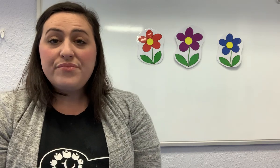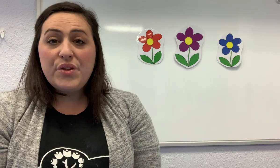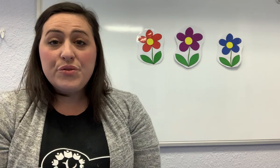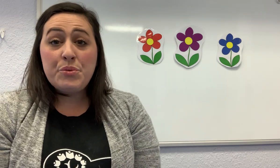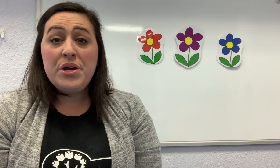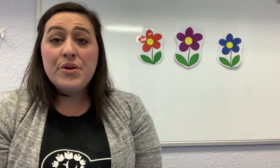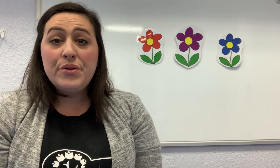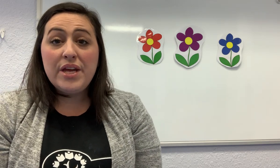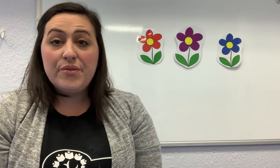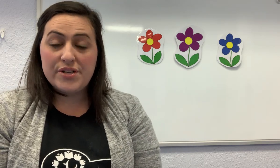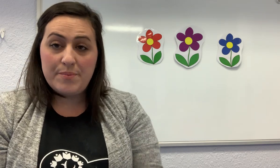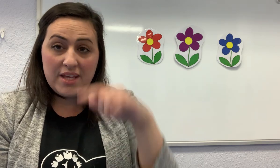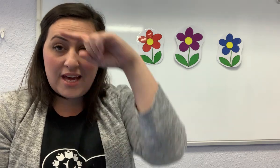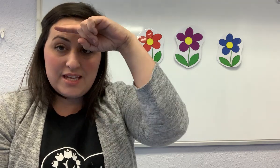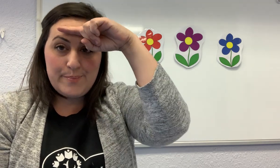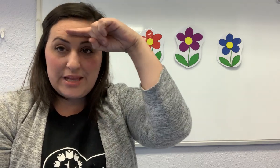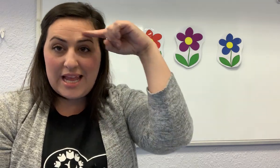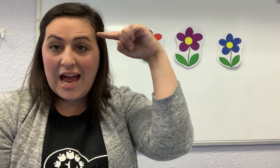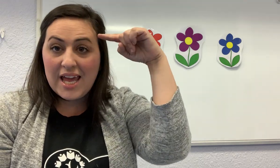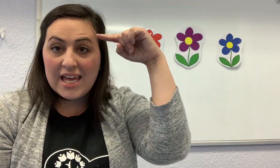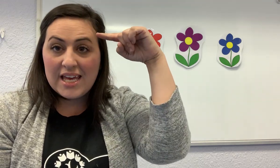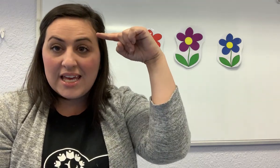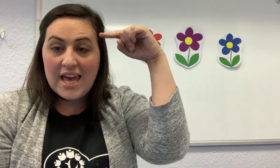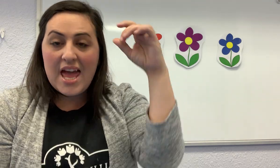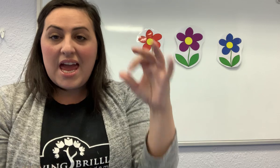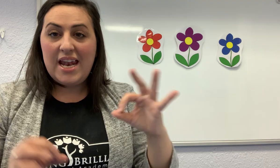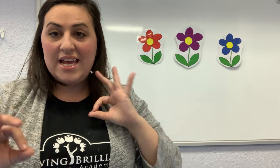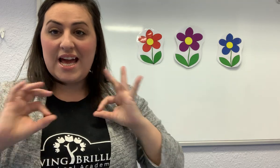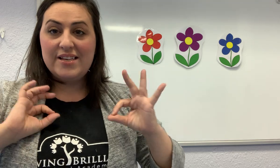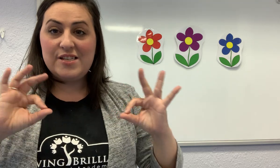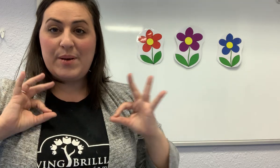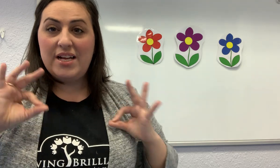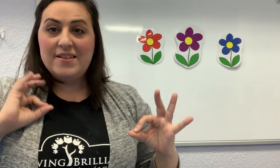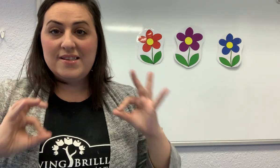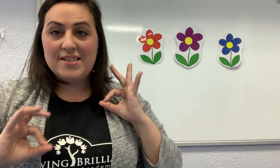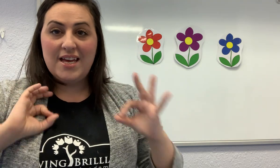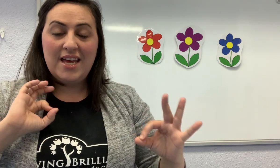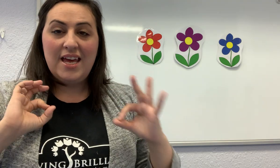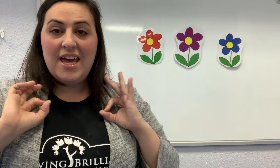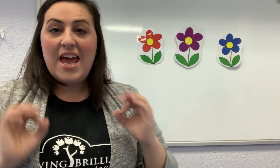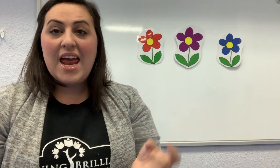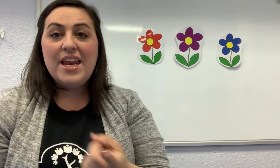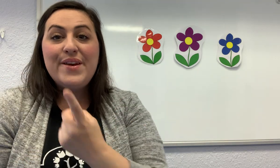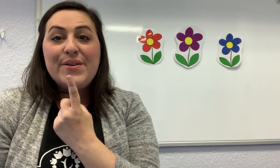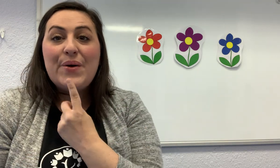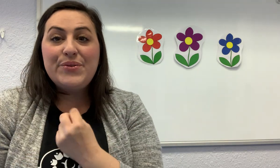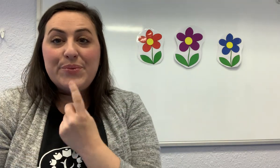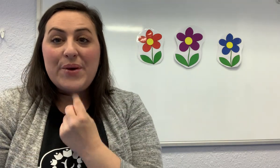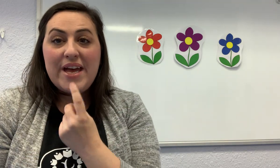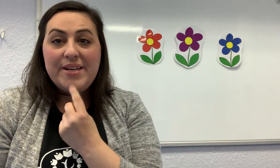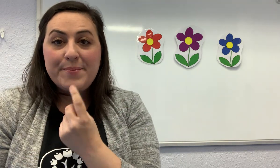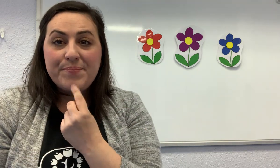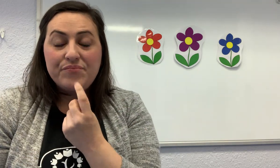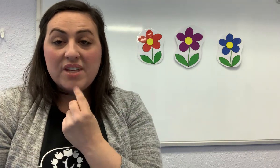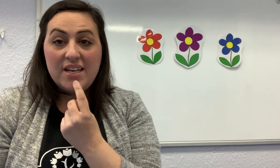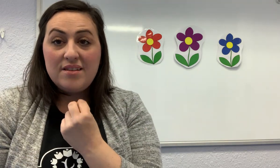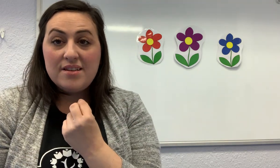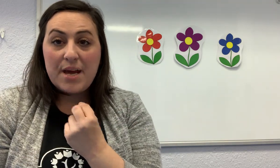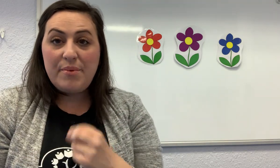So we are looking for something that is black and it has spots and it is also red and it's a type